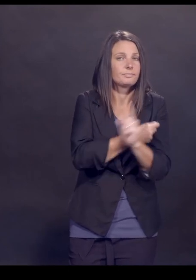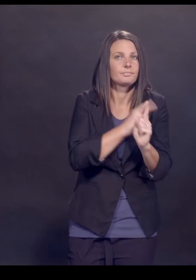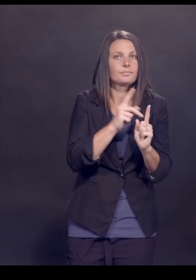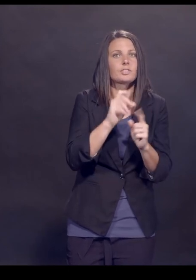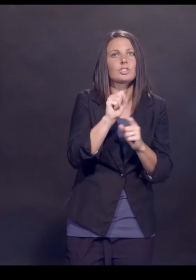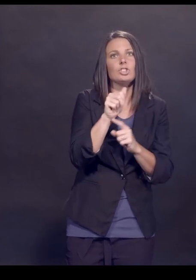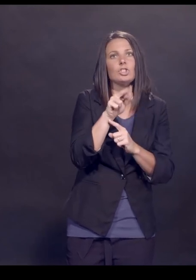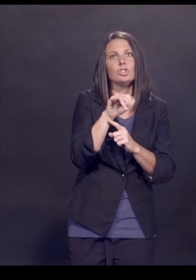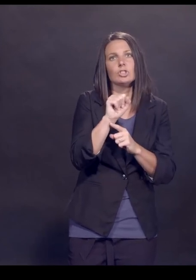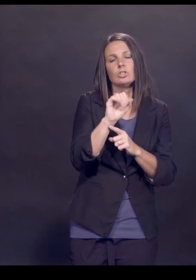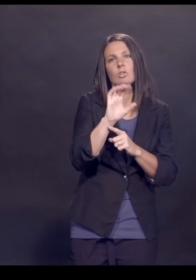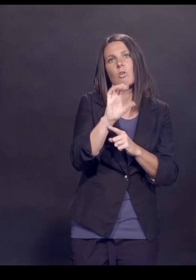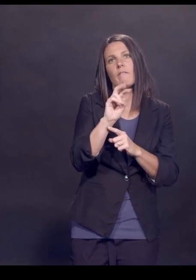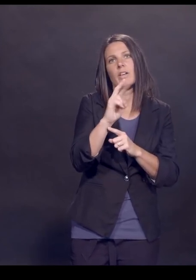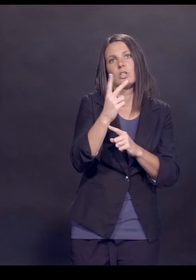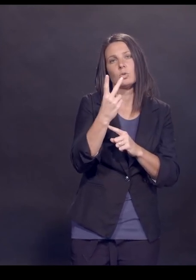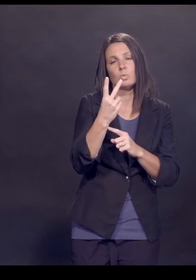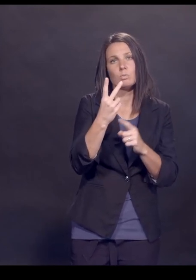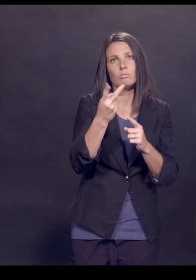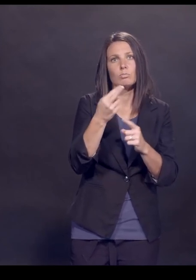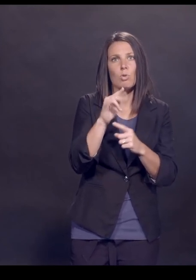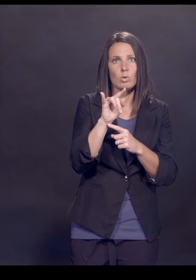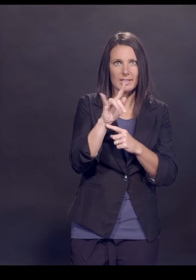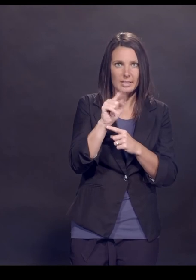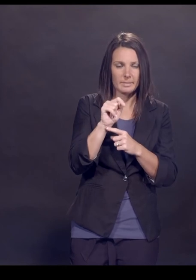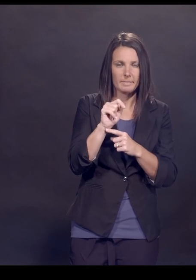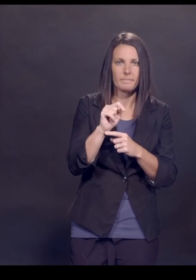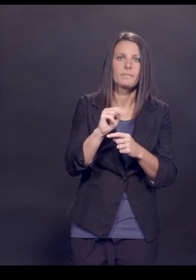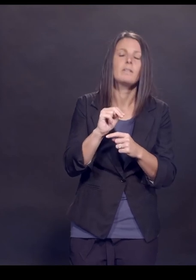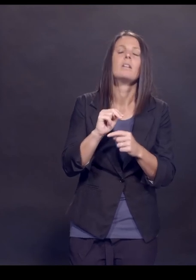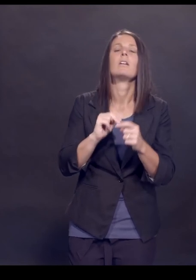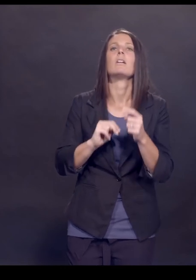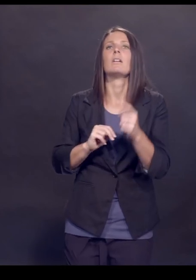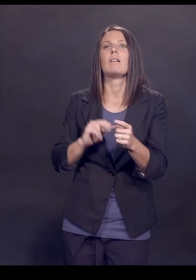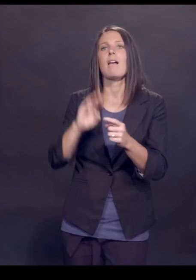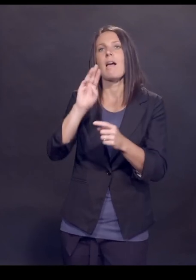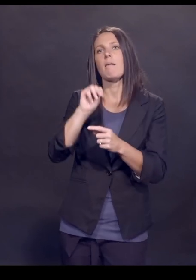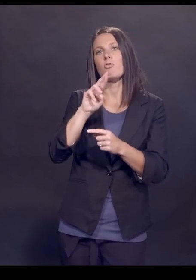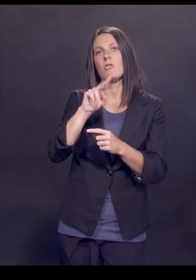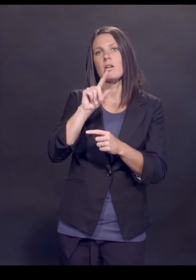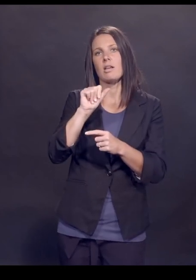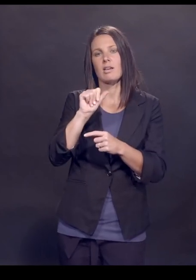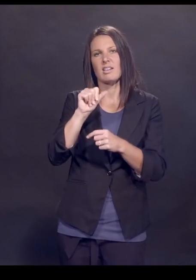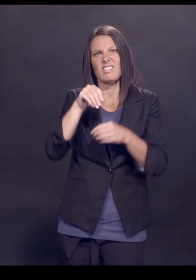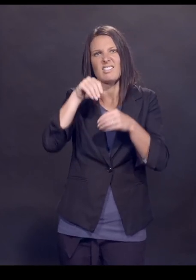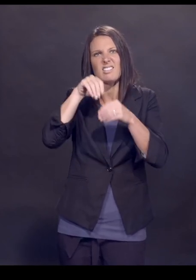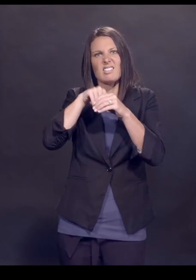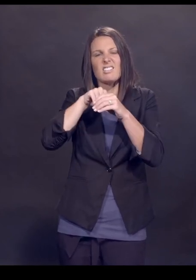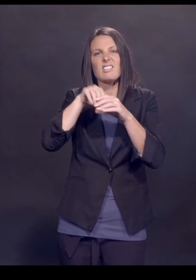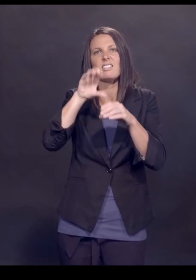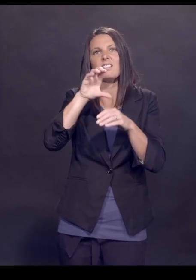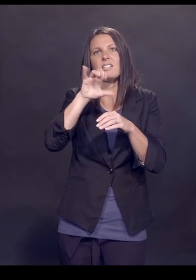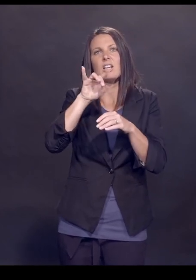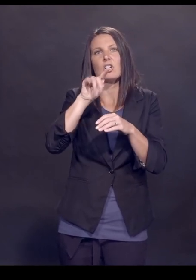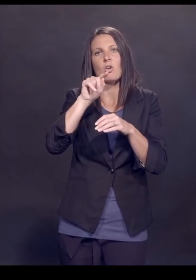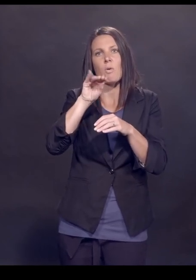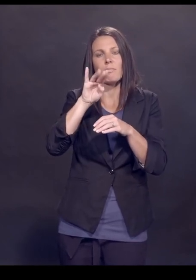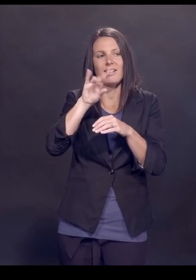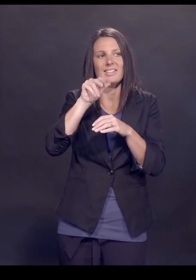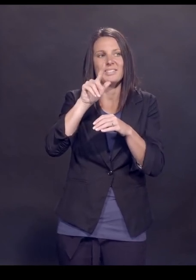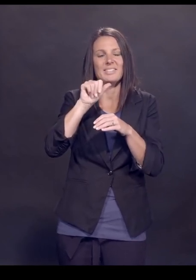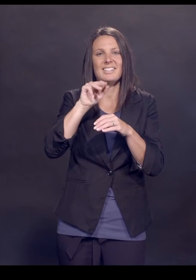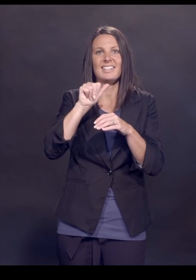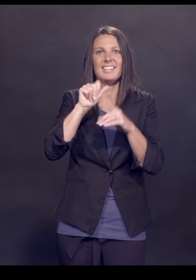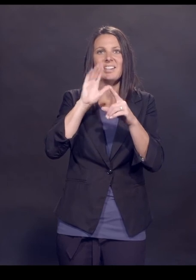is the SARS-CoV-2 spike protein. So what happens is the mRNA enters the cytoplasm of your cells, which is outside the nucleus, where it